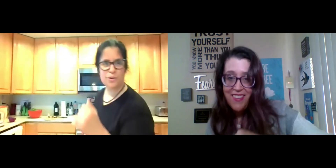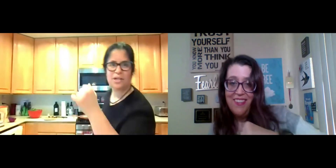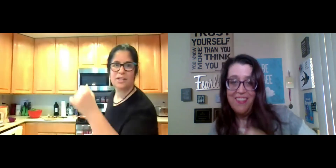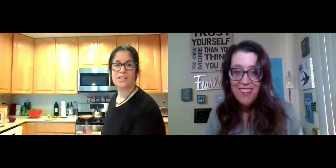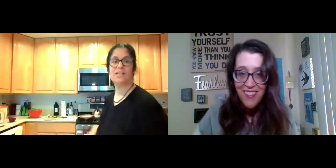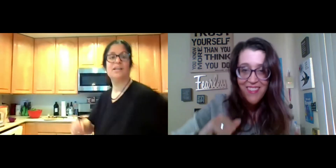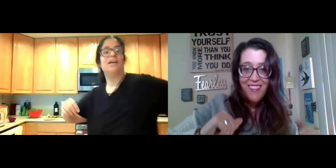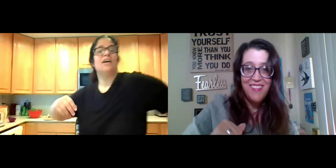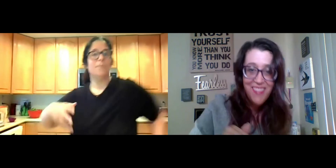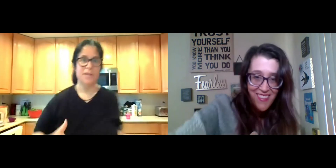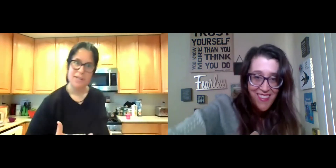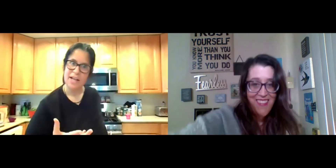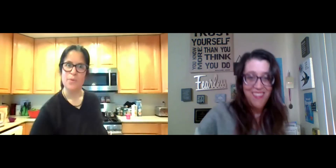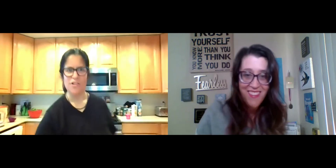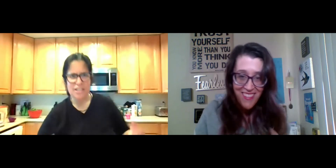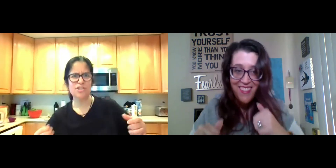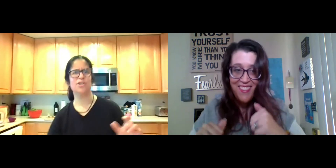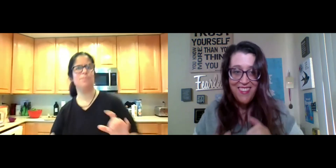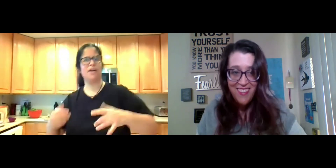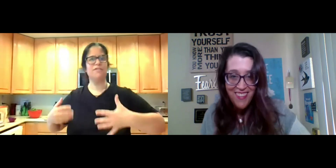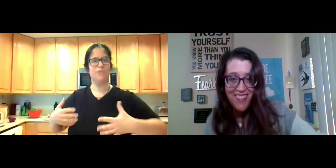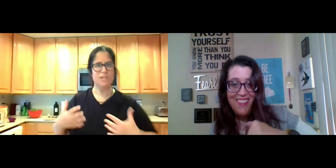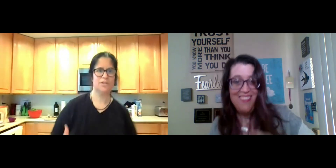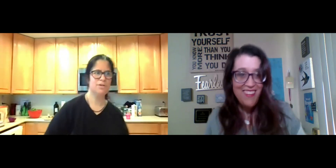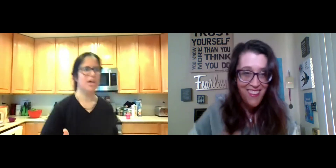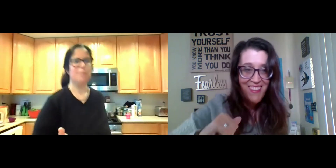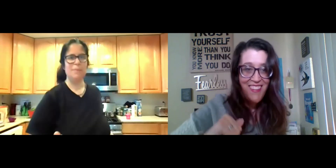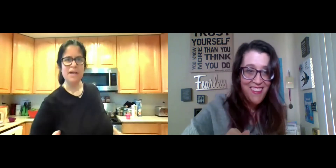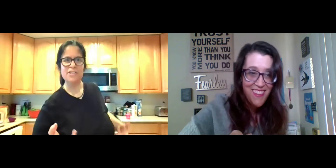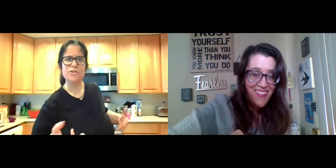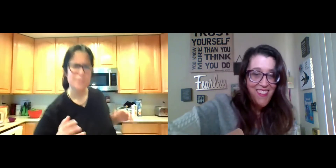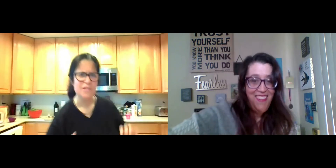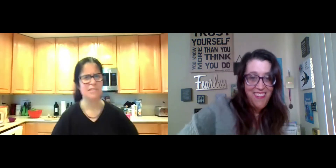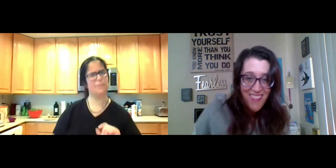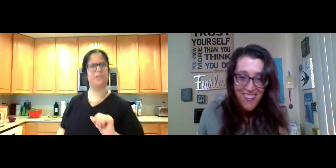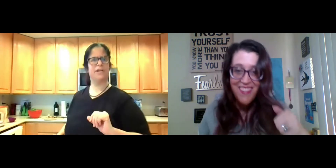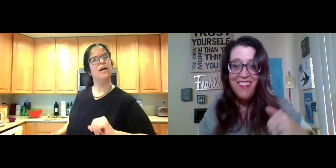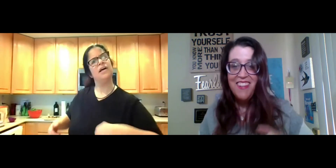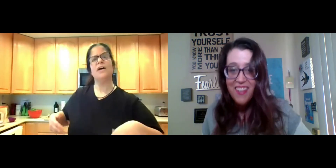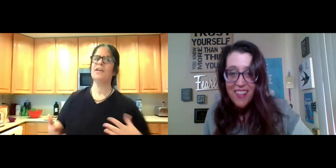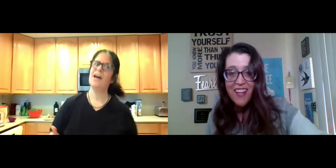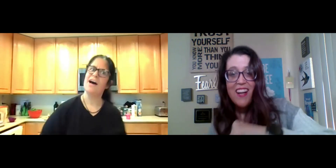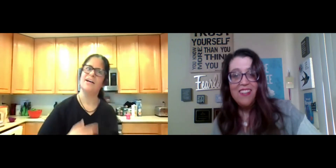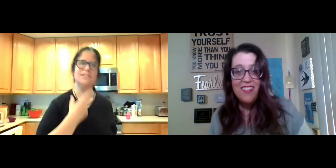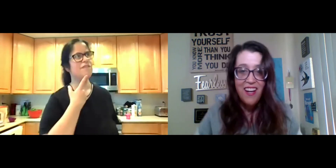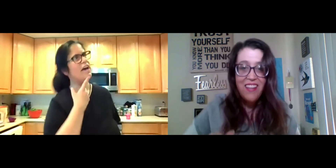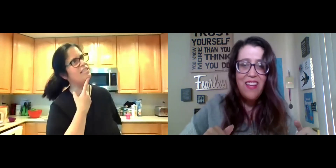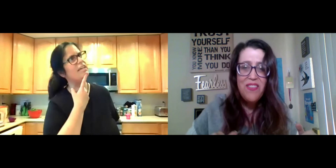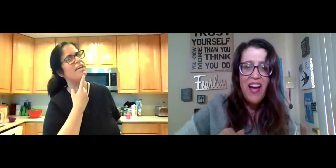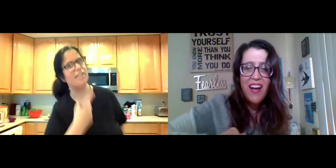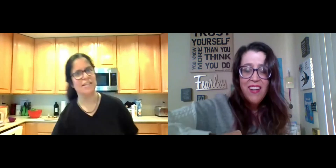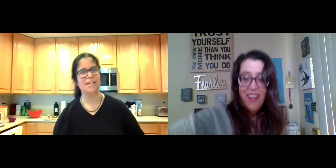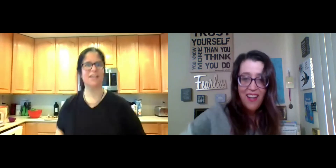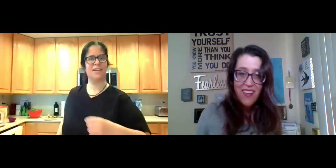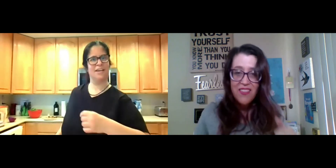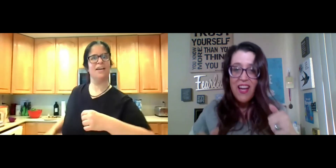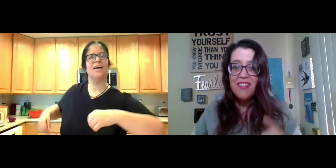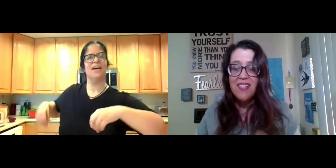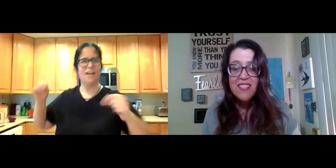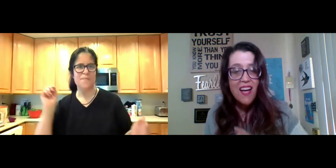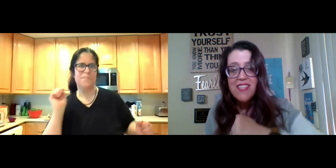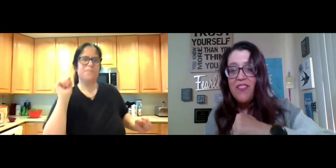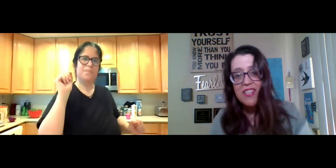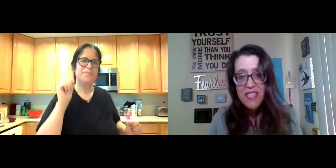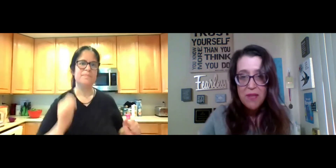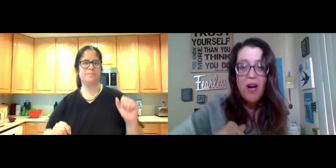what they're doing. And then being like, well, that's a good model for me too. That maybe I can do something similar. Yeah. I love that. I love